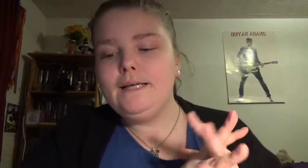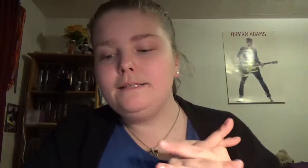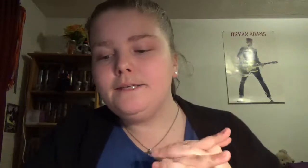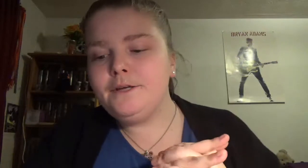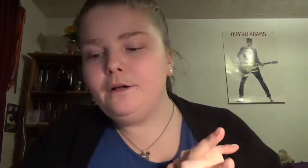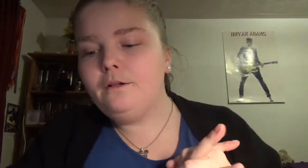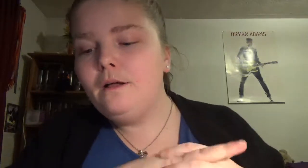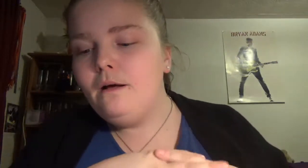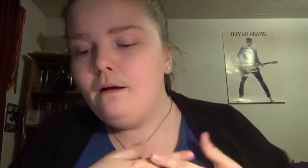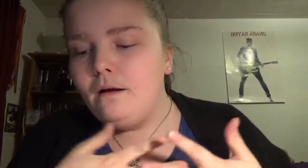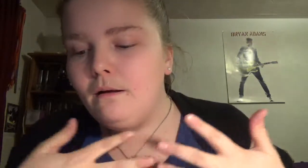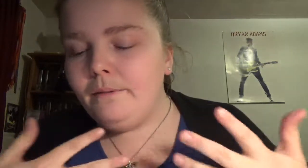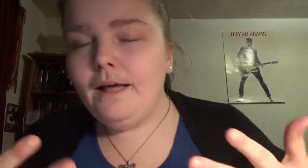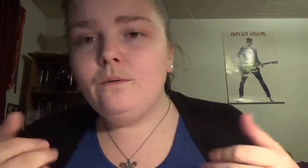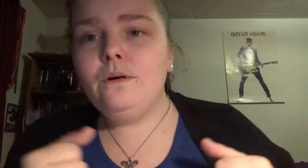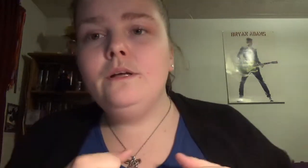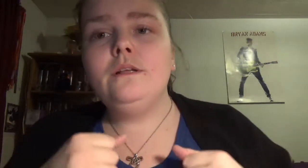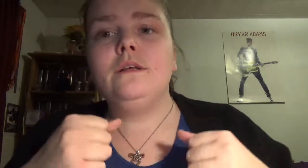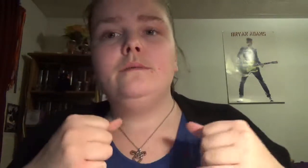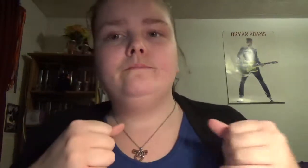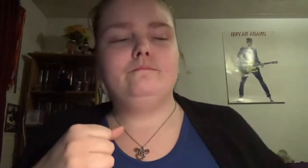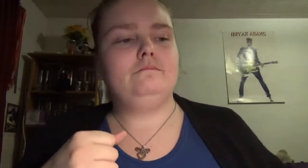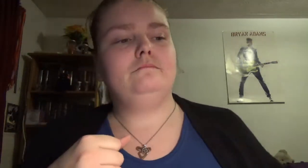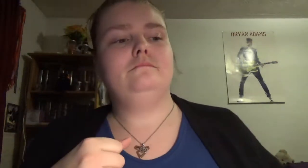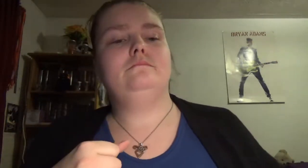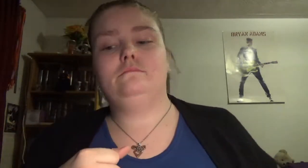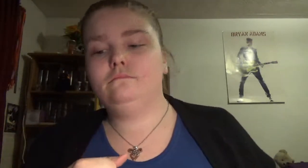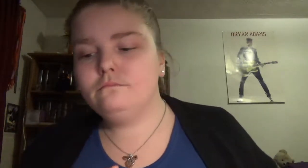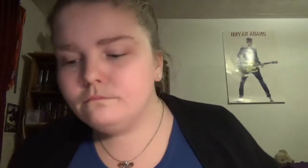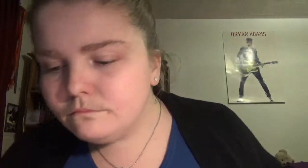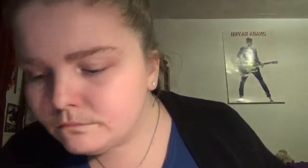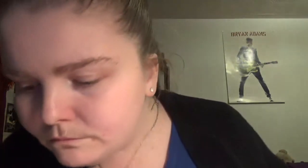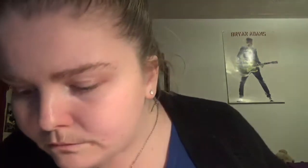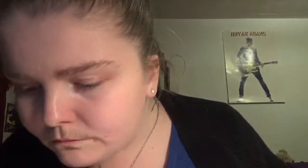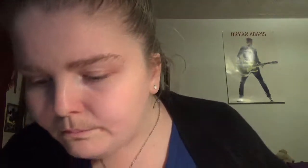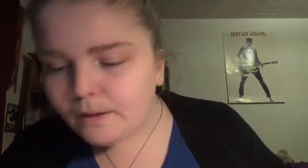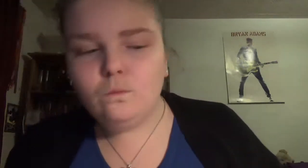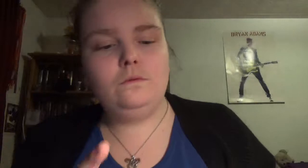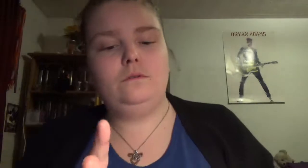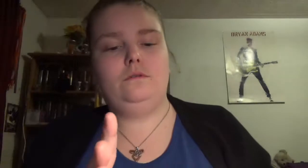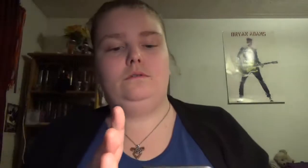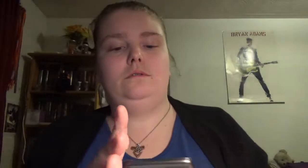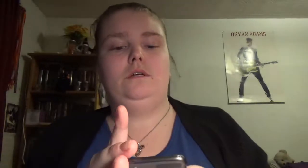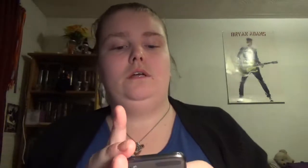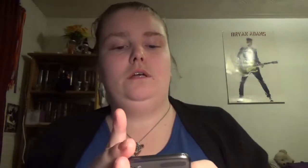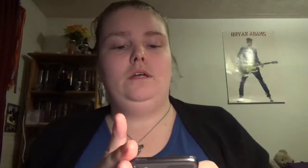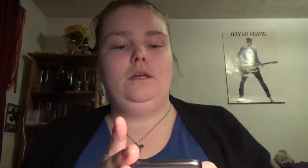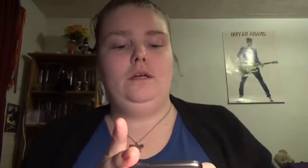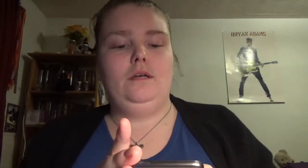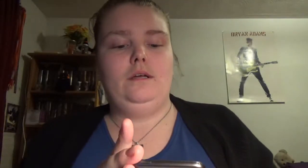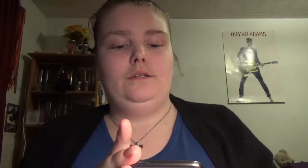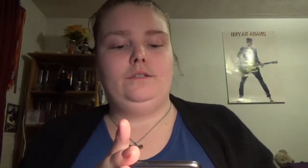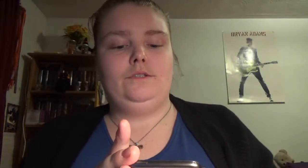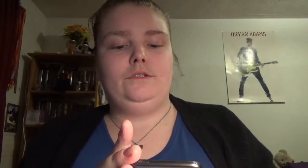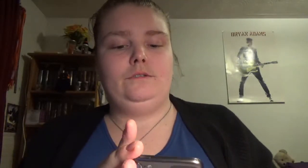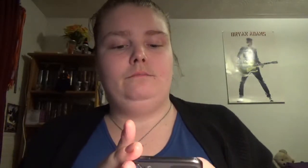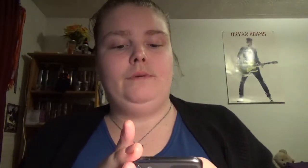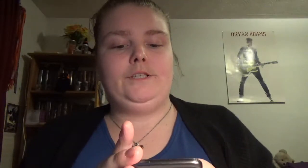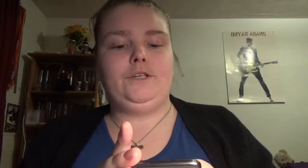Danielle Blackwood back wall make sure